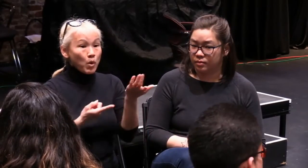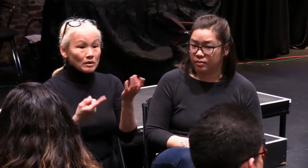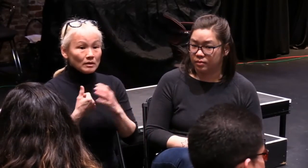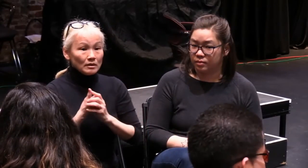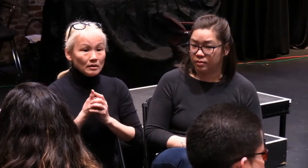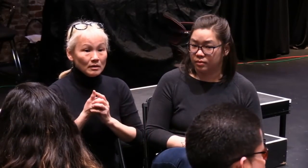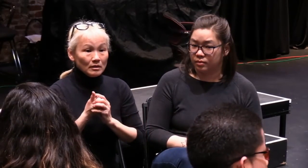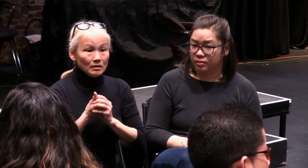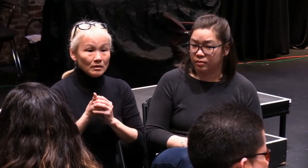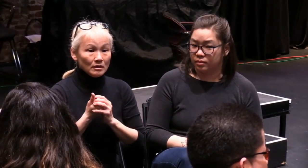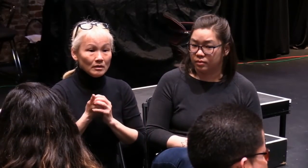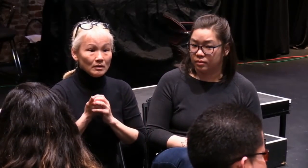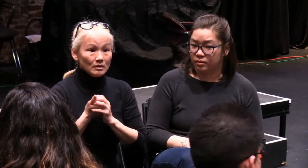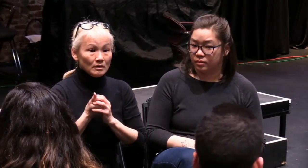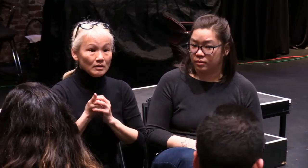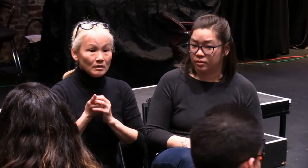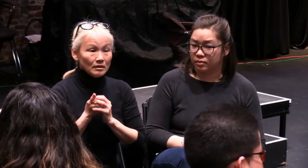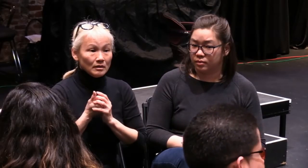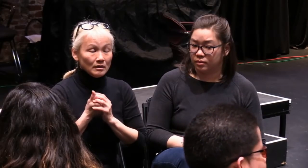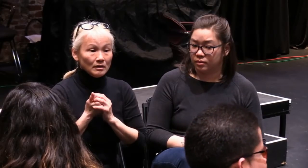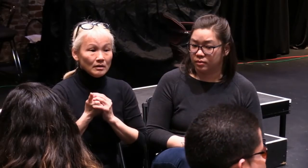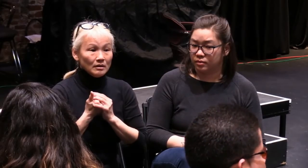we were operating off of while we were in this production.